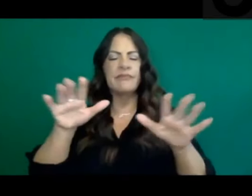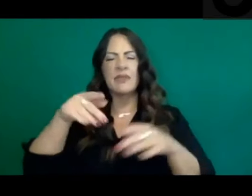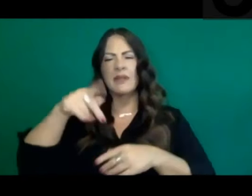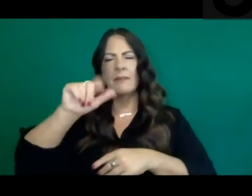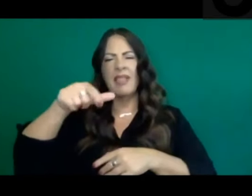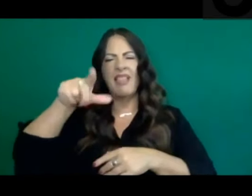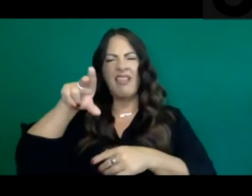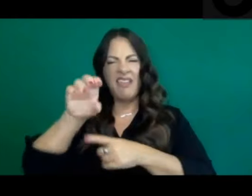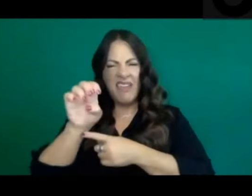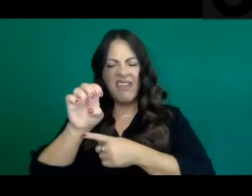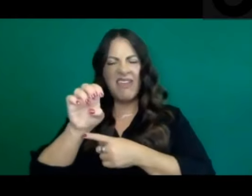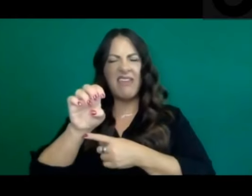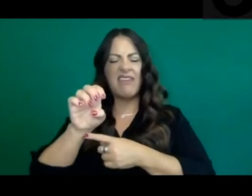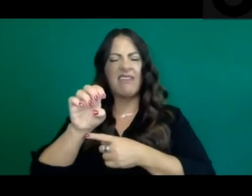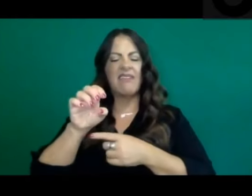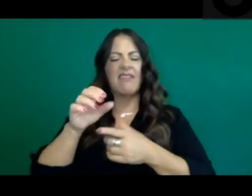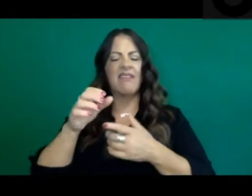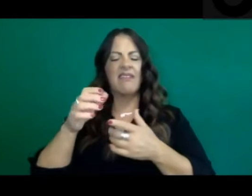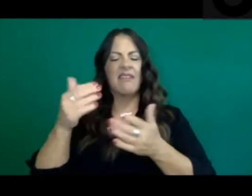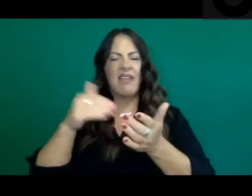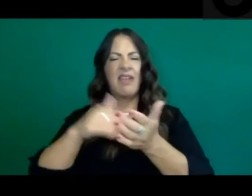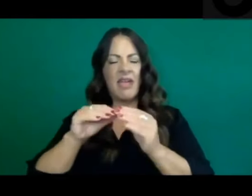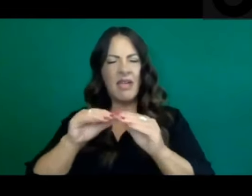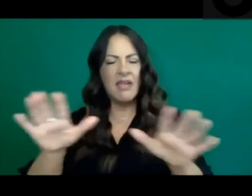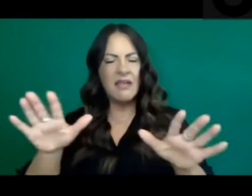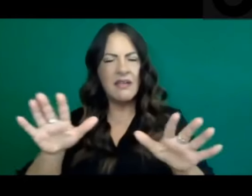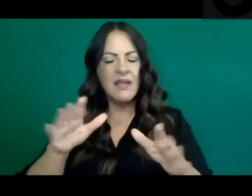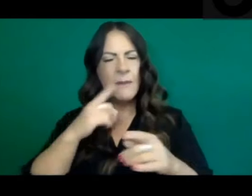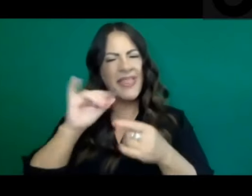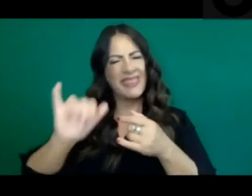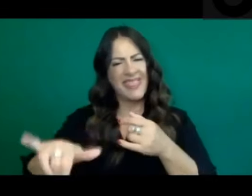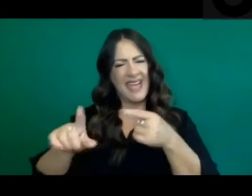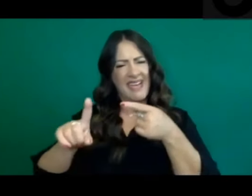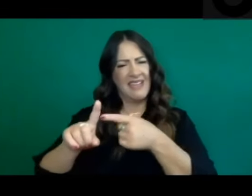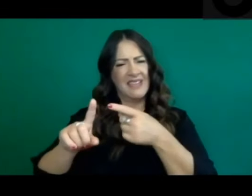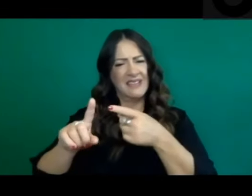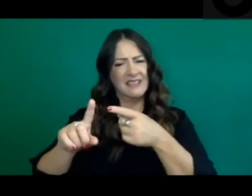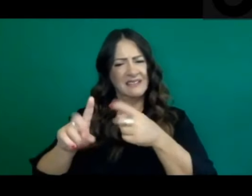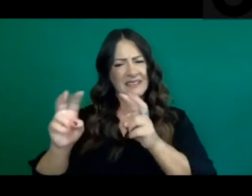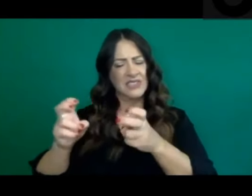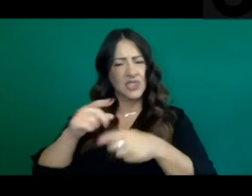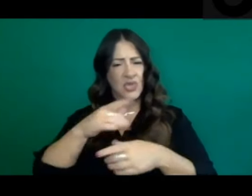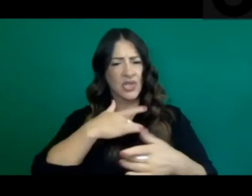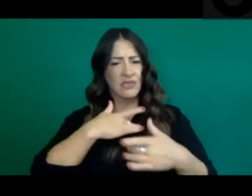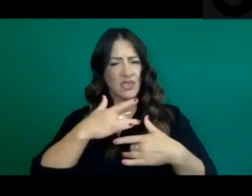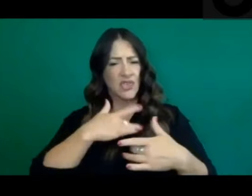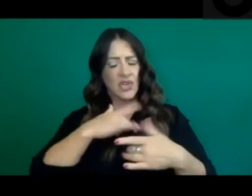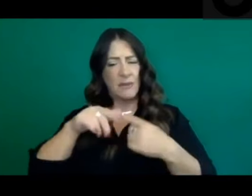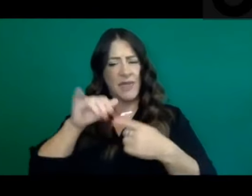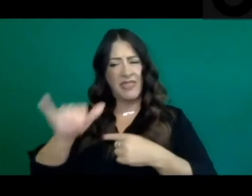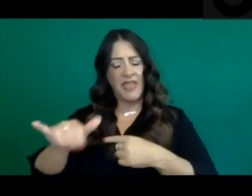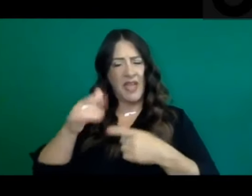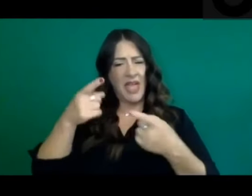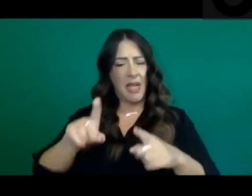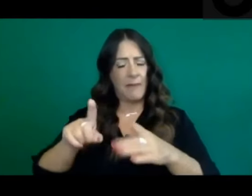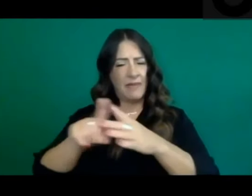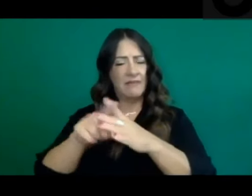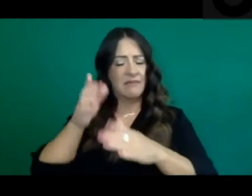additional information you can provide about that issue and whether you're concerned about yet another concern about that.